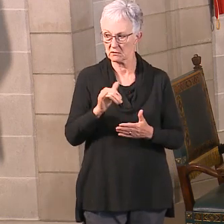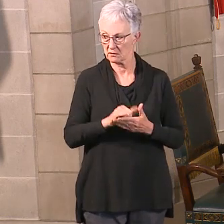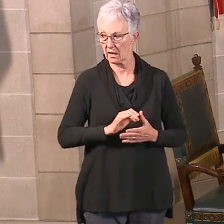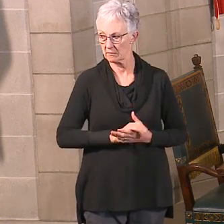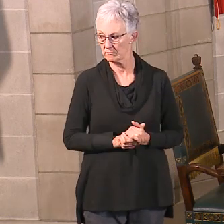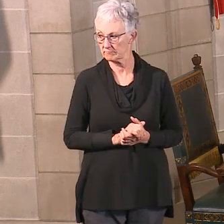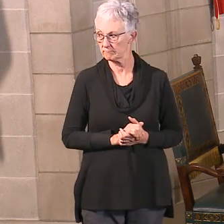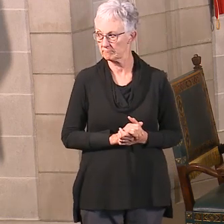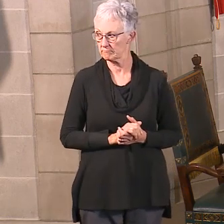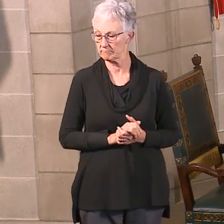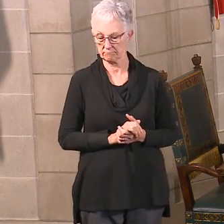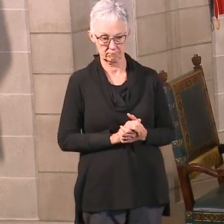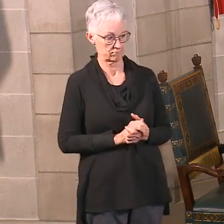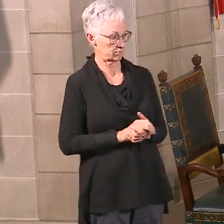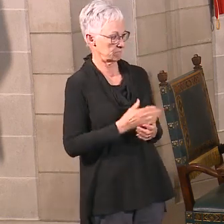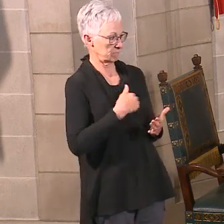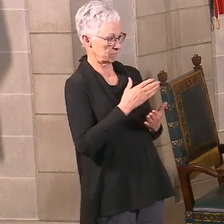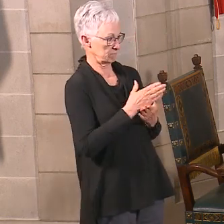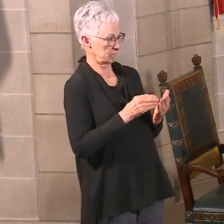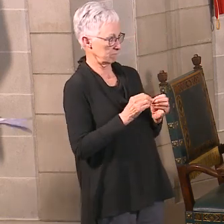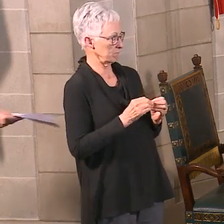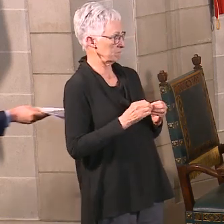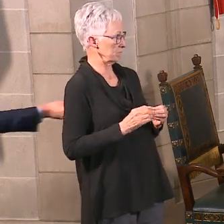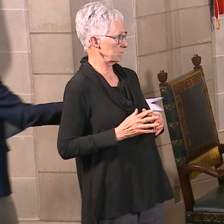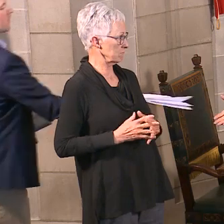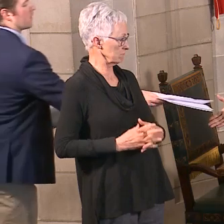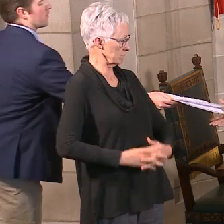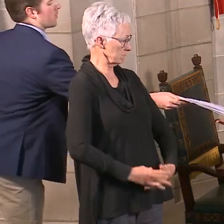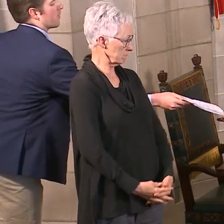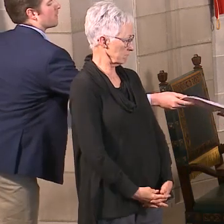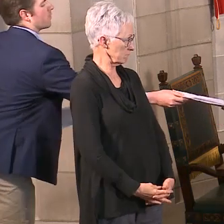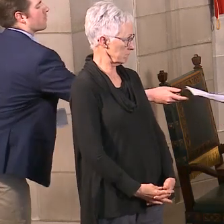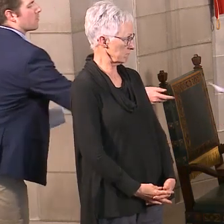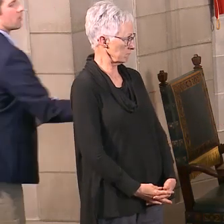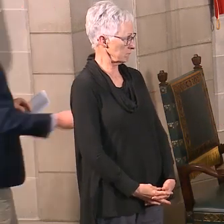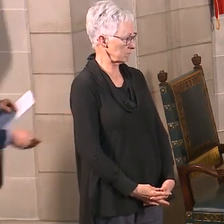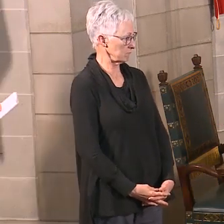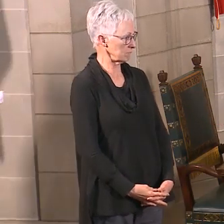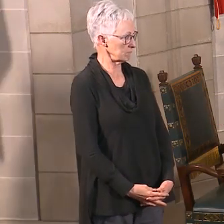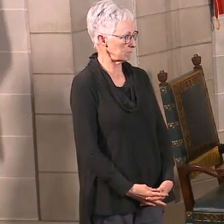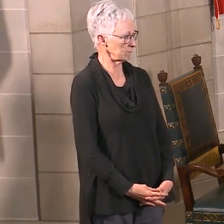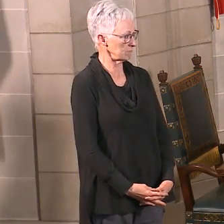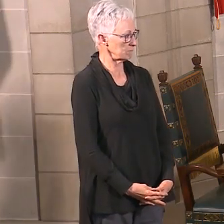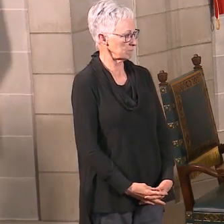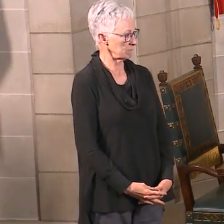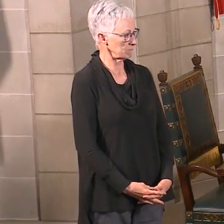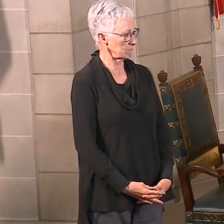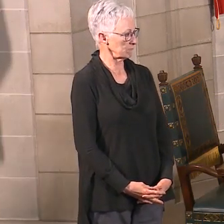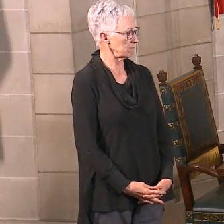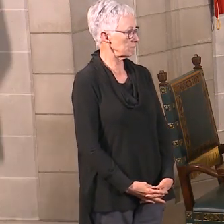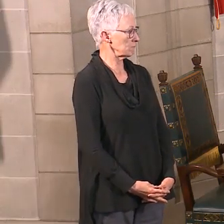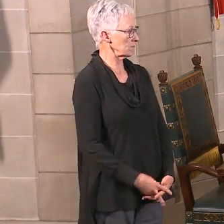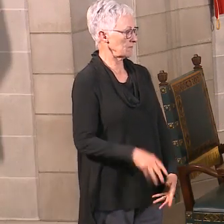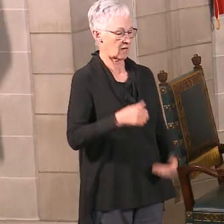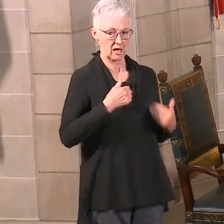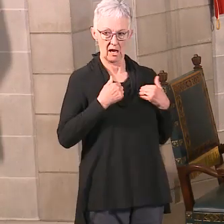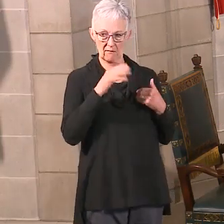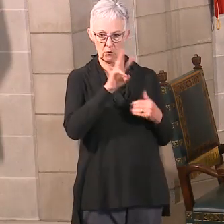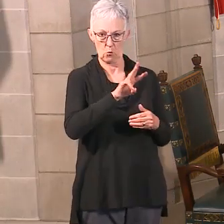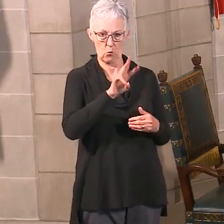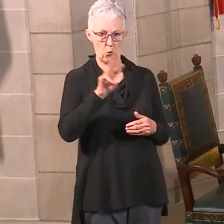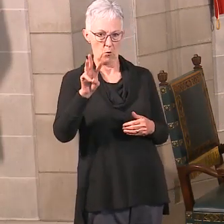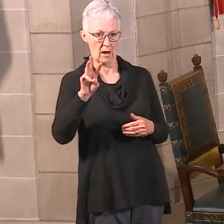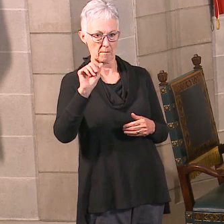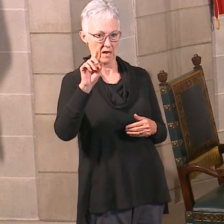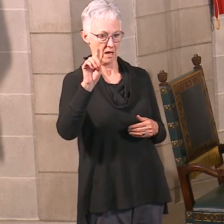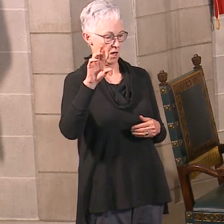Do you have that? you have the? Yeah. If you can give me that, that'd be great. I've got a web address there for anybody who's got questions about that. You